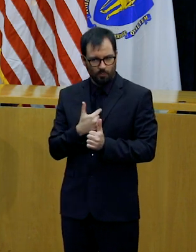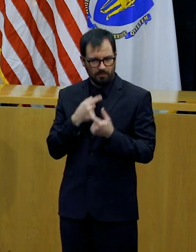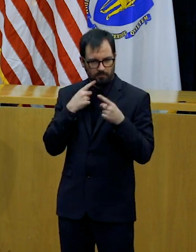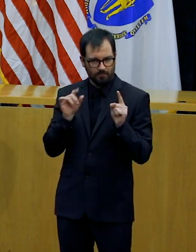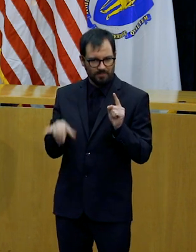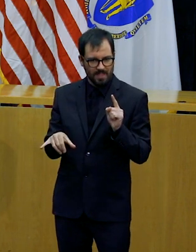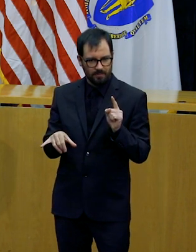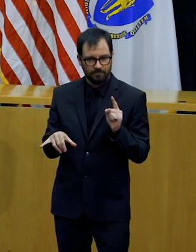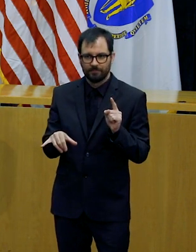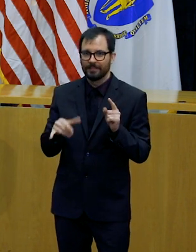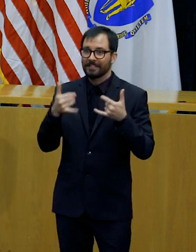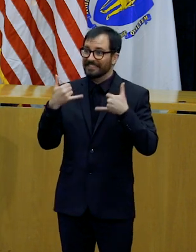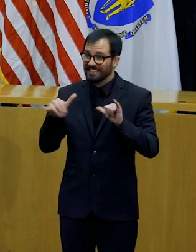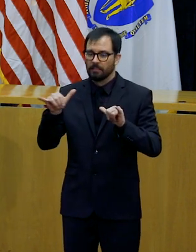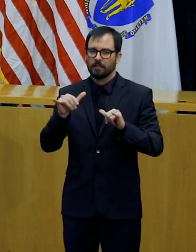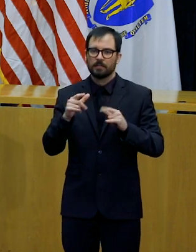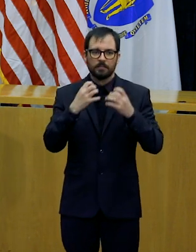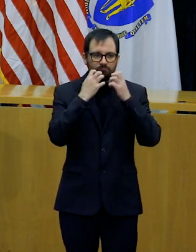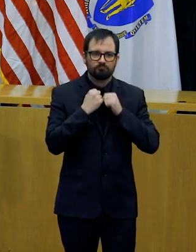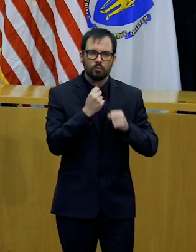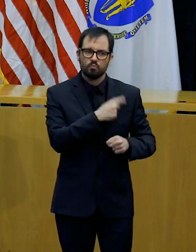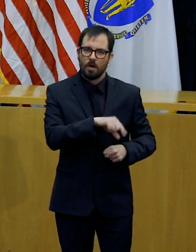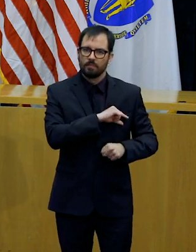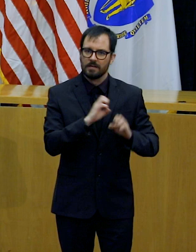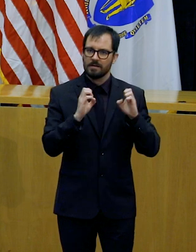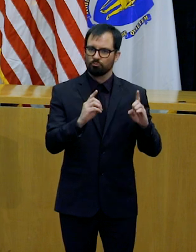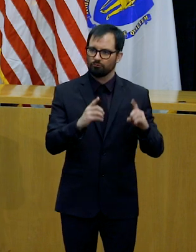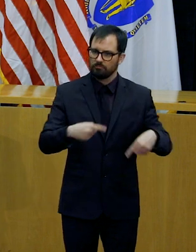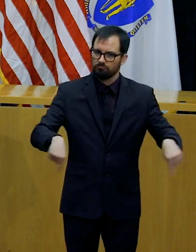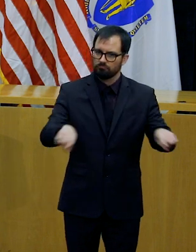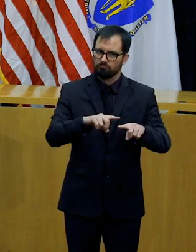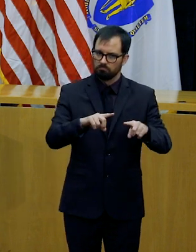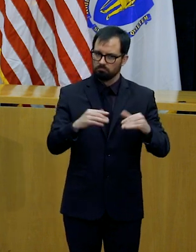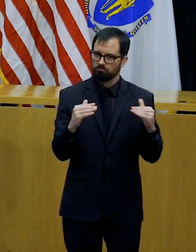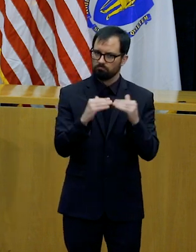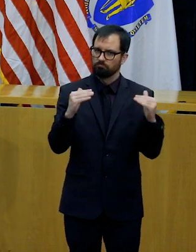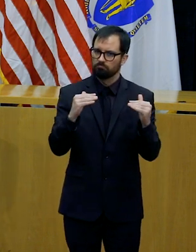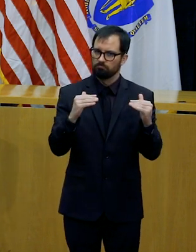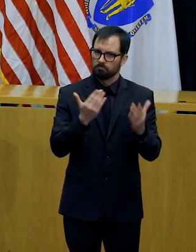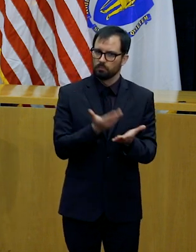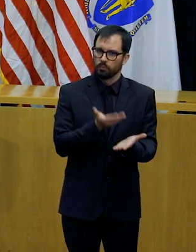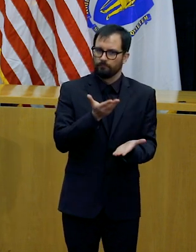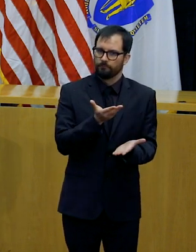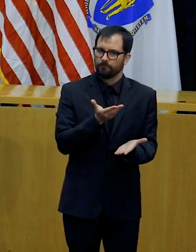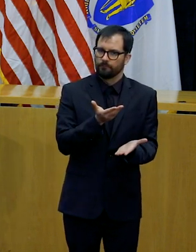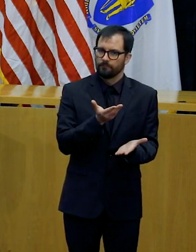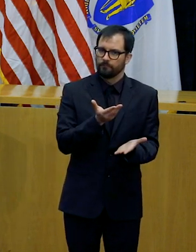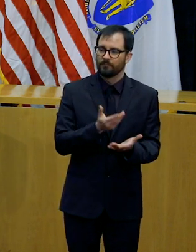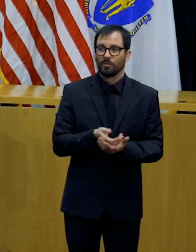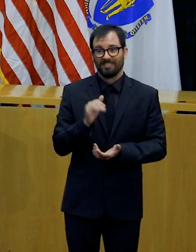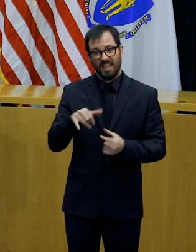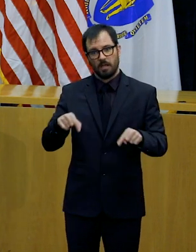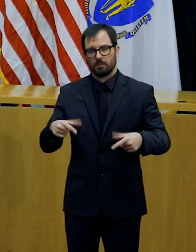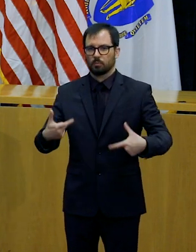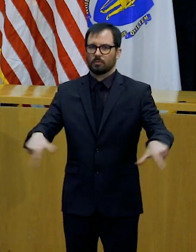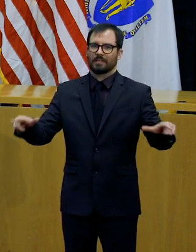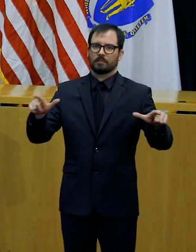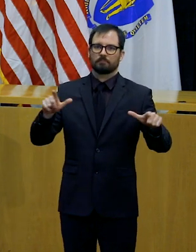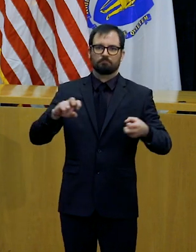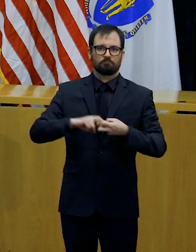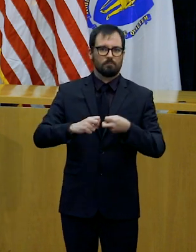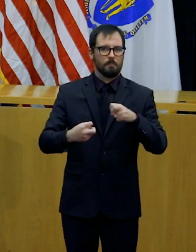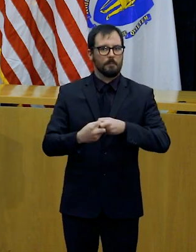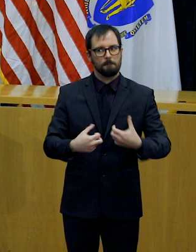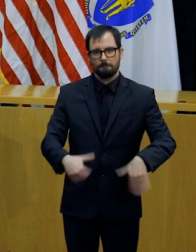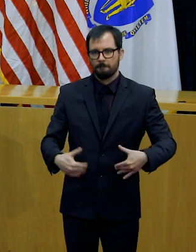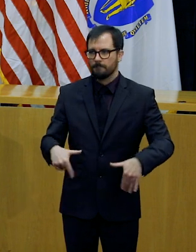offer here in the Commonwealth to uphold standards. These are some very significant and real issues that our local partners and our department